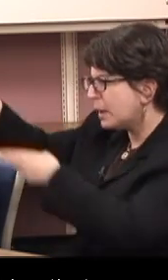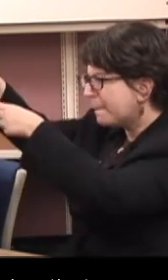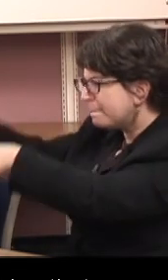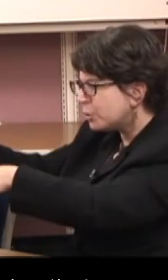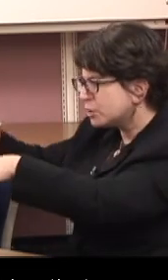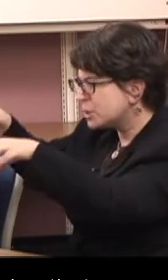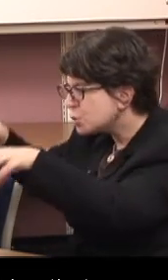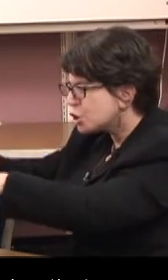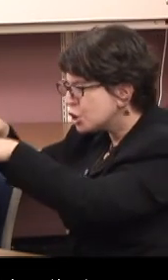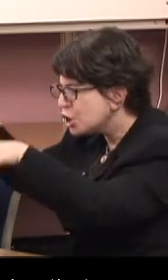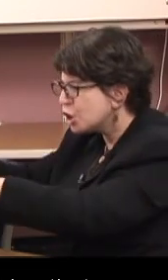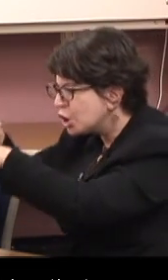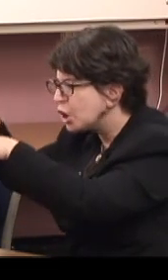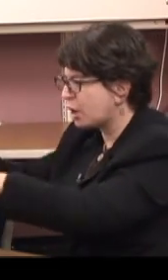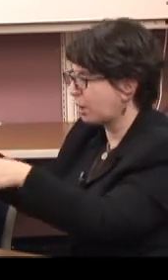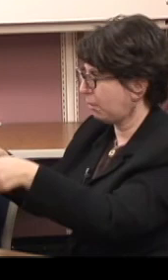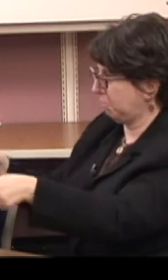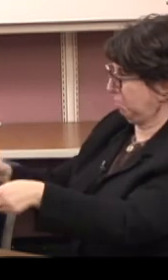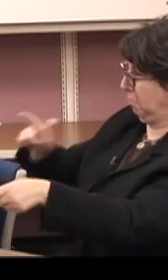you may like to do.